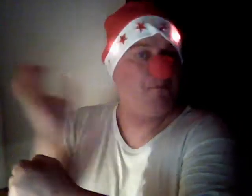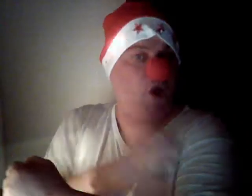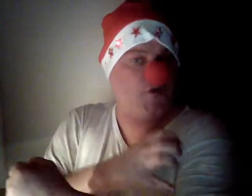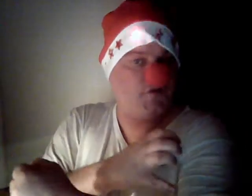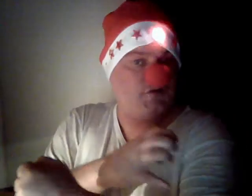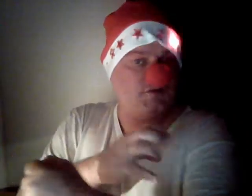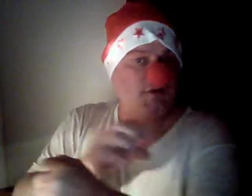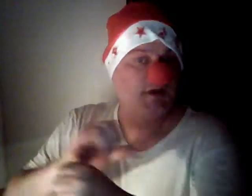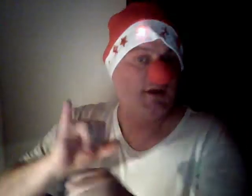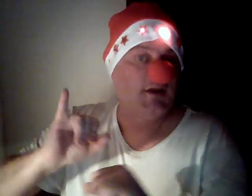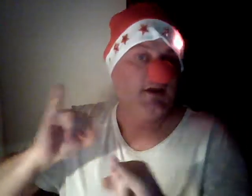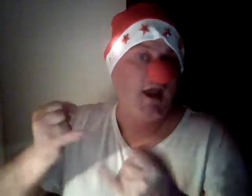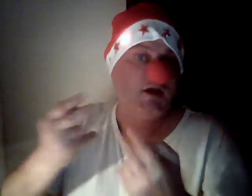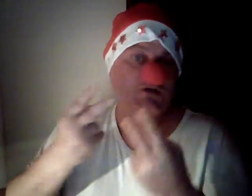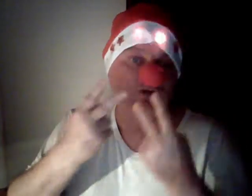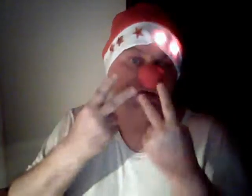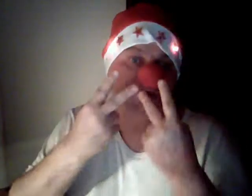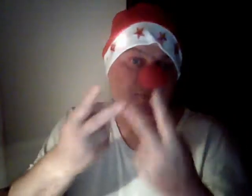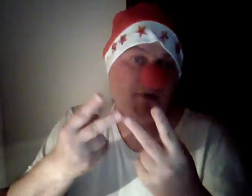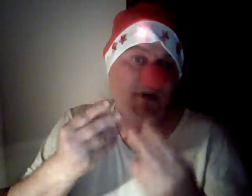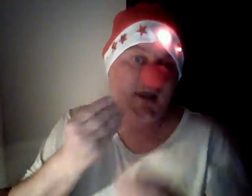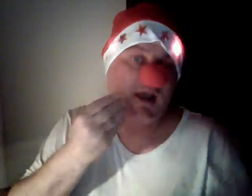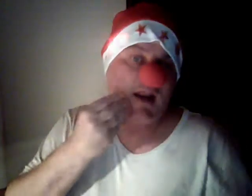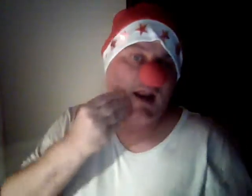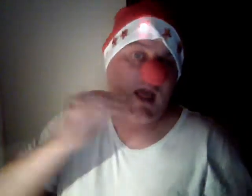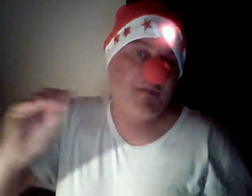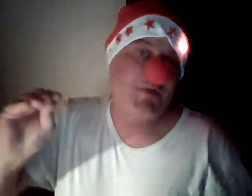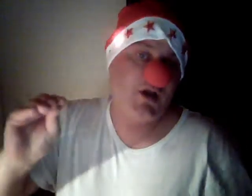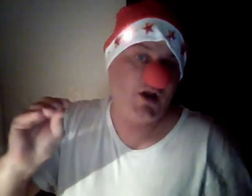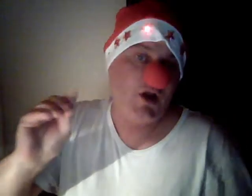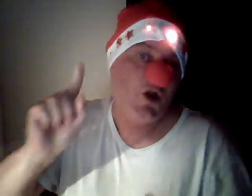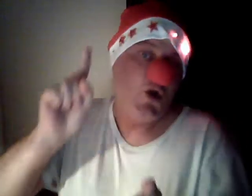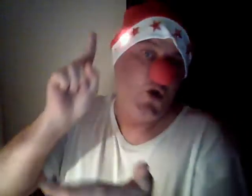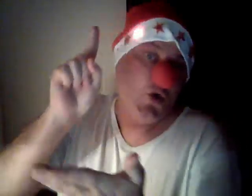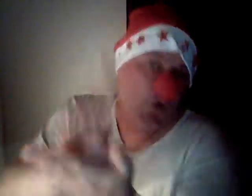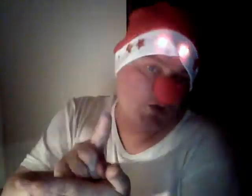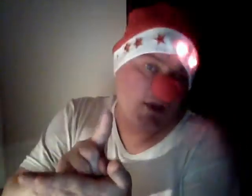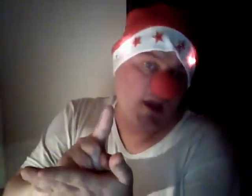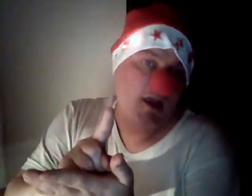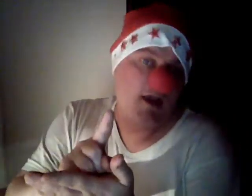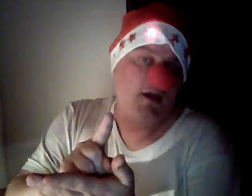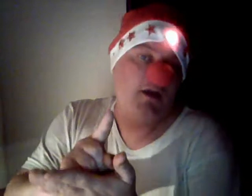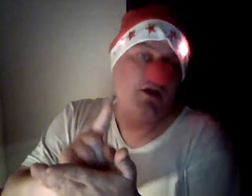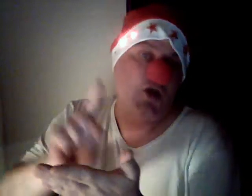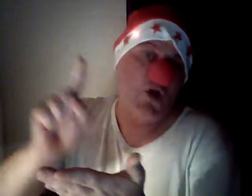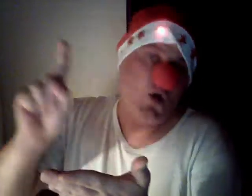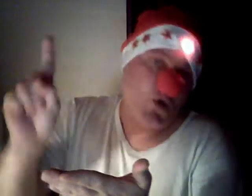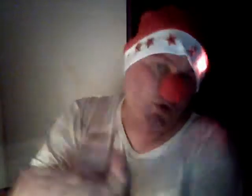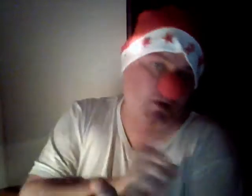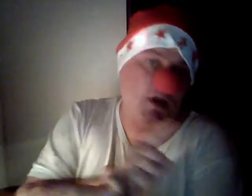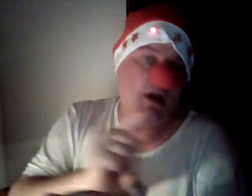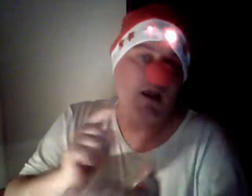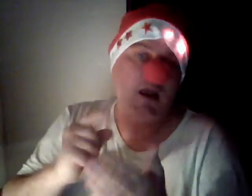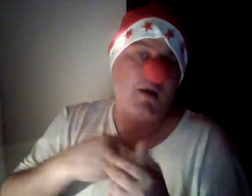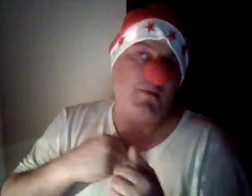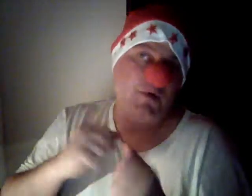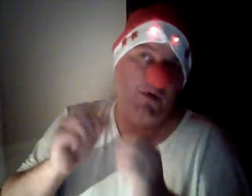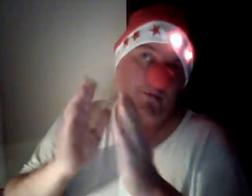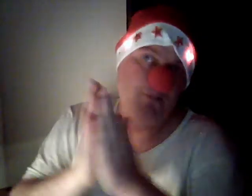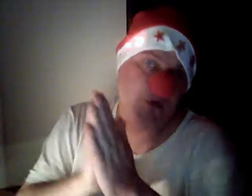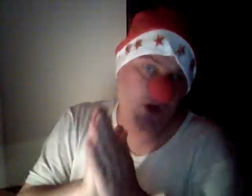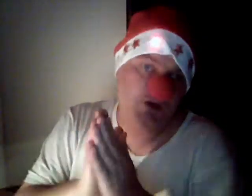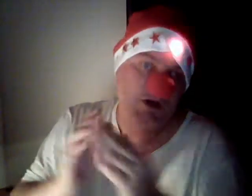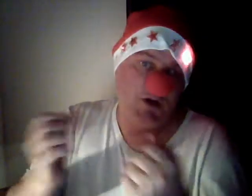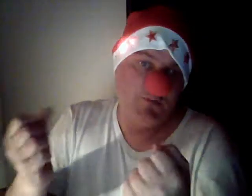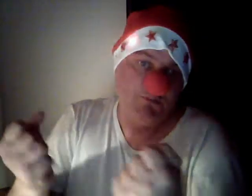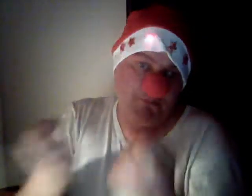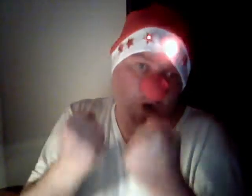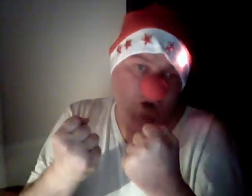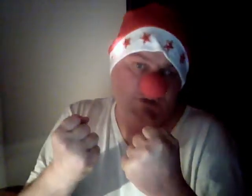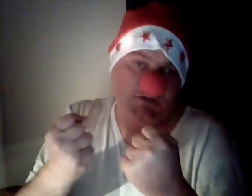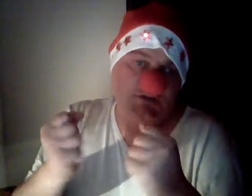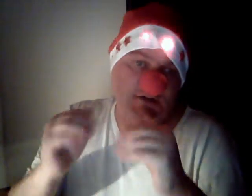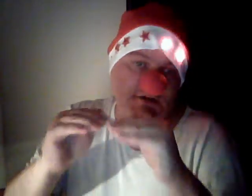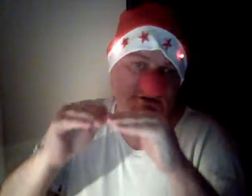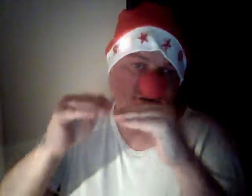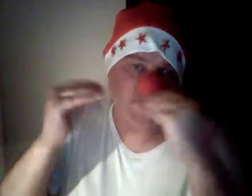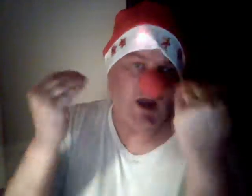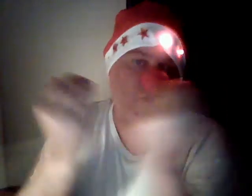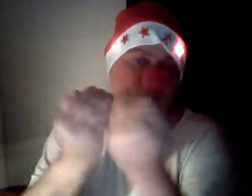I'm going Once did you get the did you the How did out doing? out What do get the most